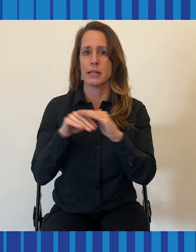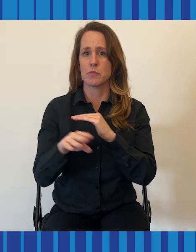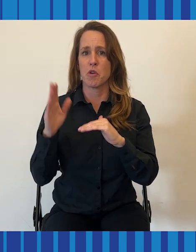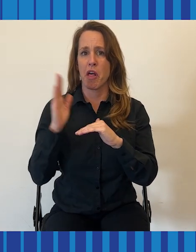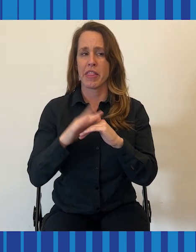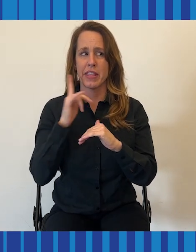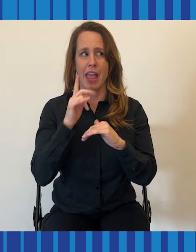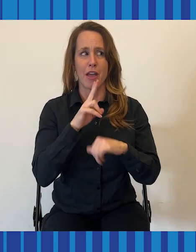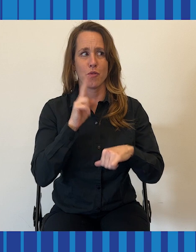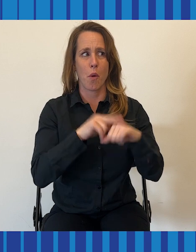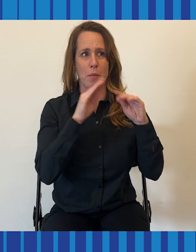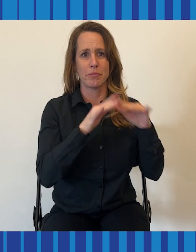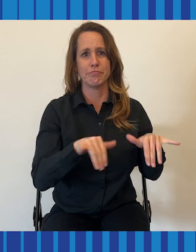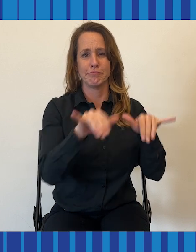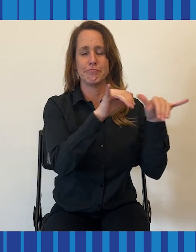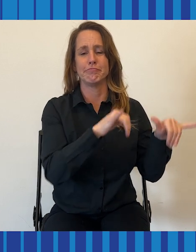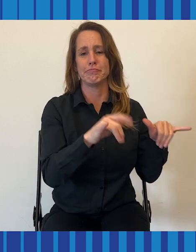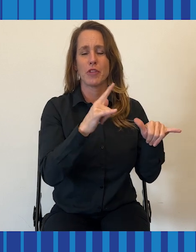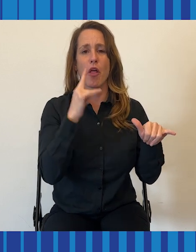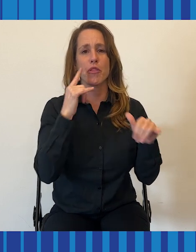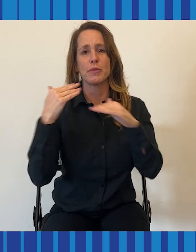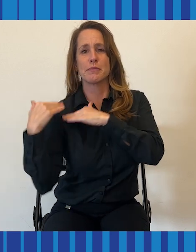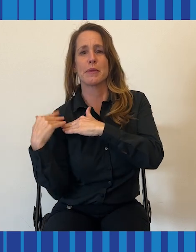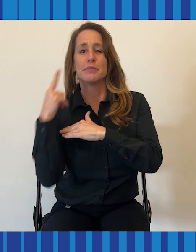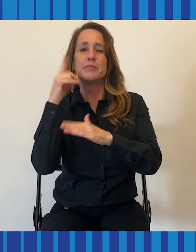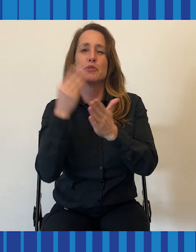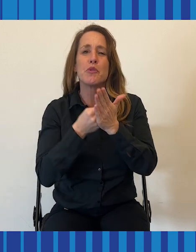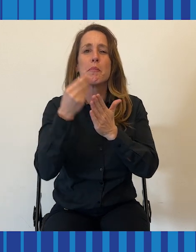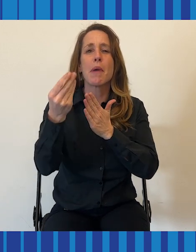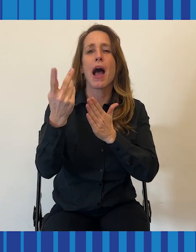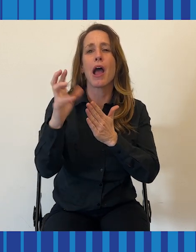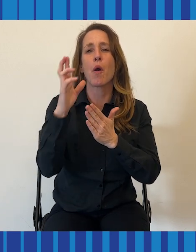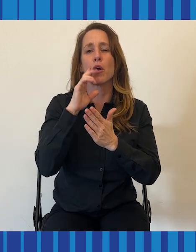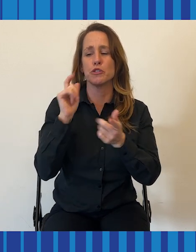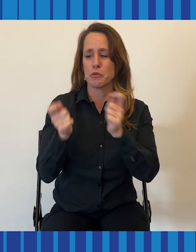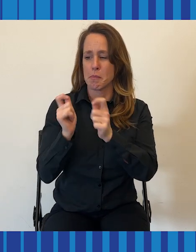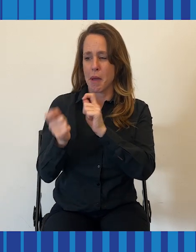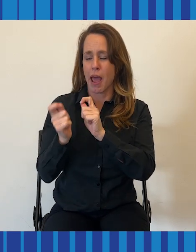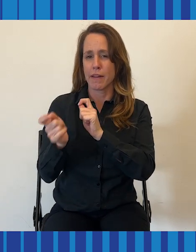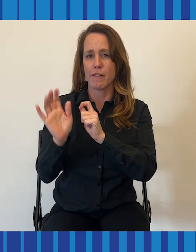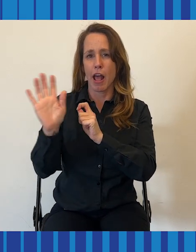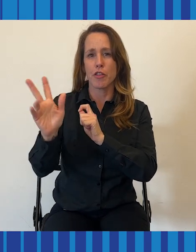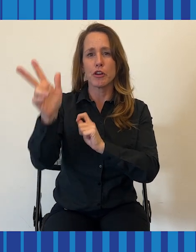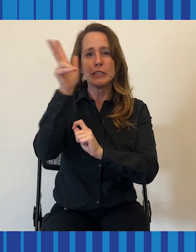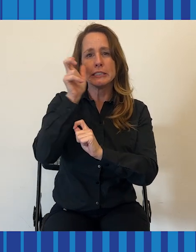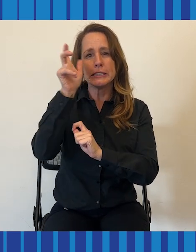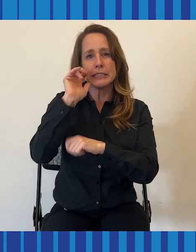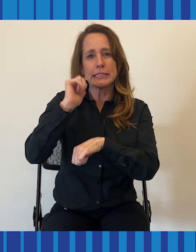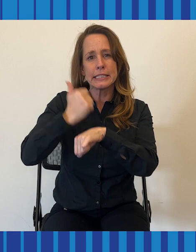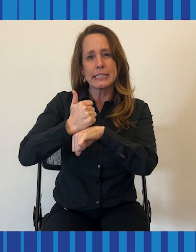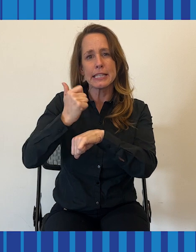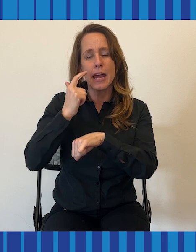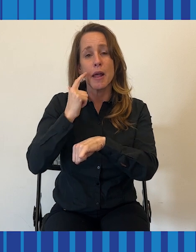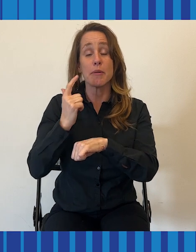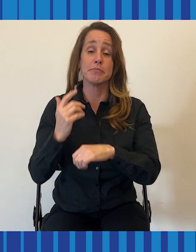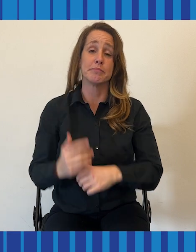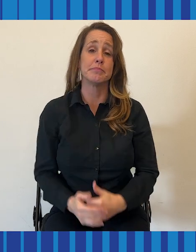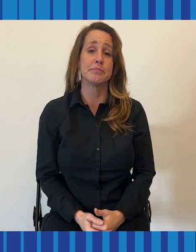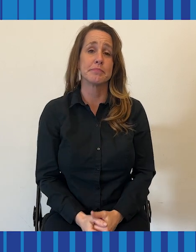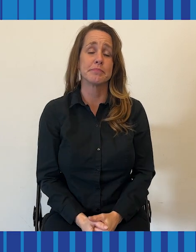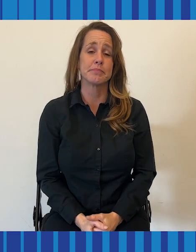having that responsibility on the viewer to buy the equipment or to modify their listening setup and so on.